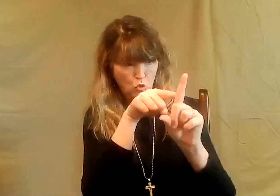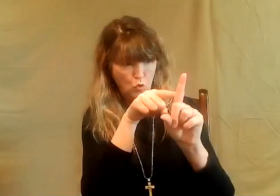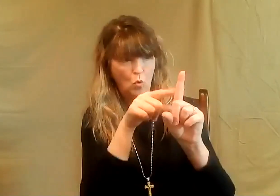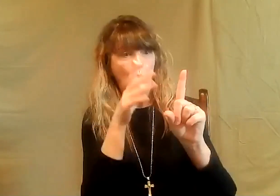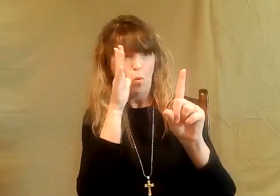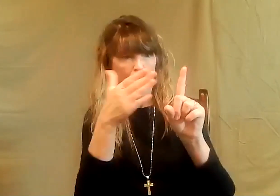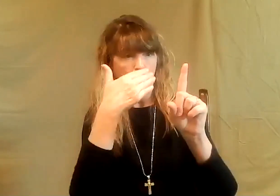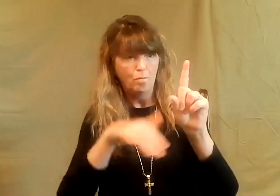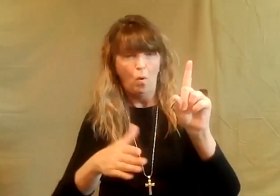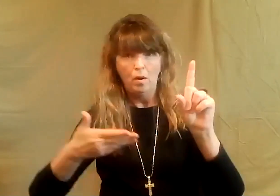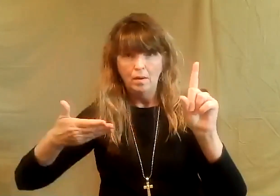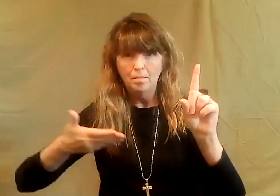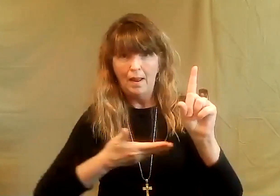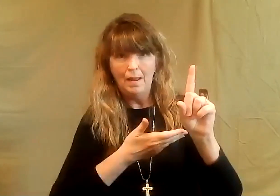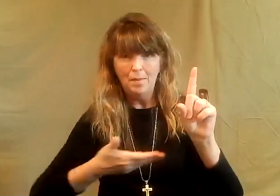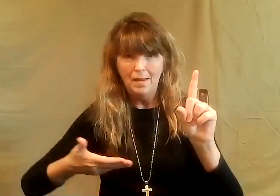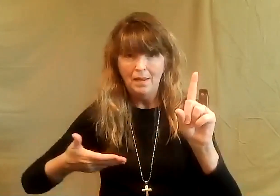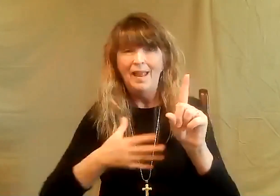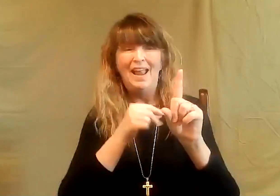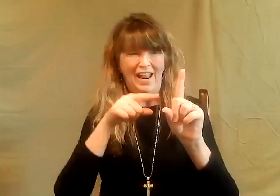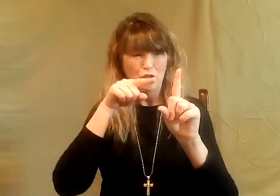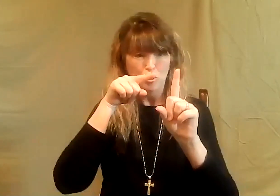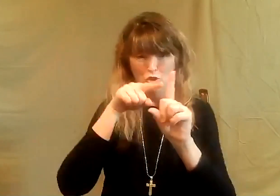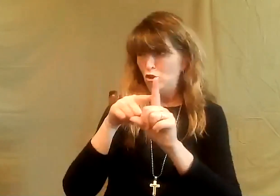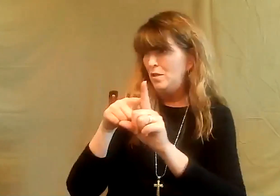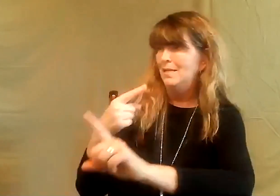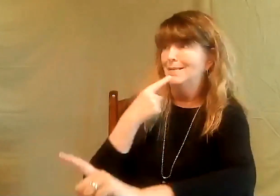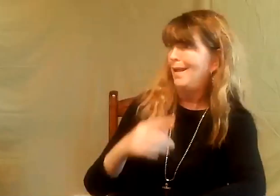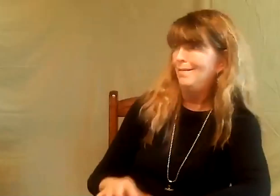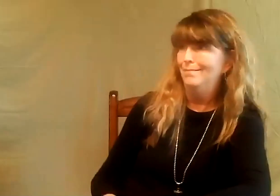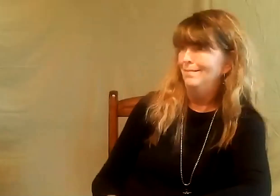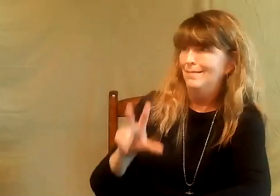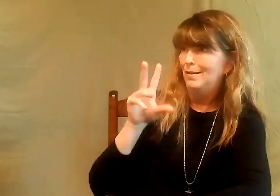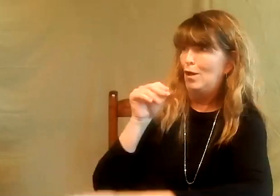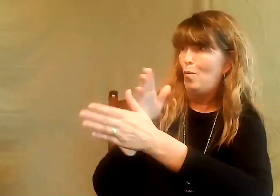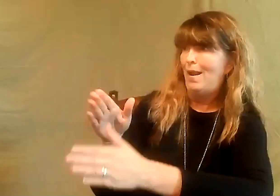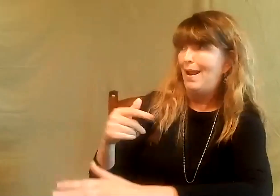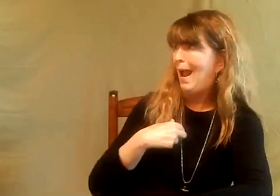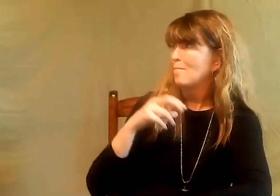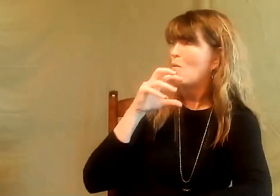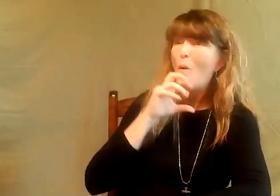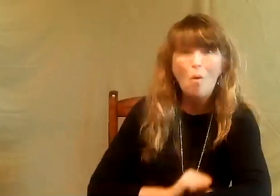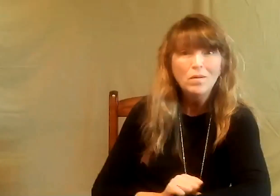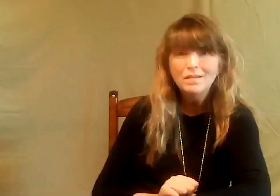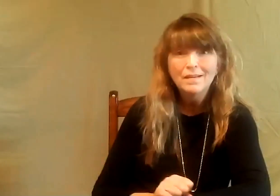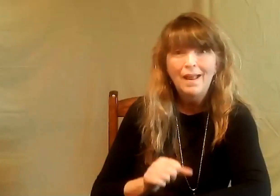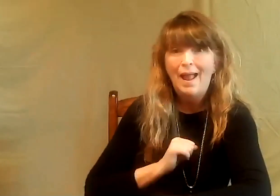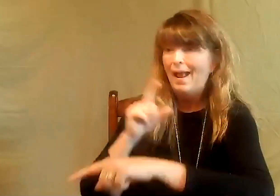And the Lord said, you will bear a baby. And Sarah said, no way, God. I'm too